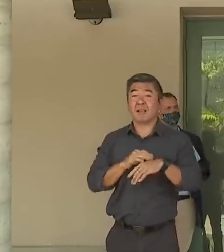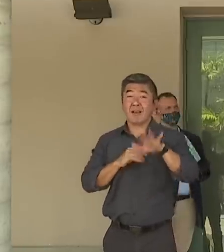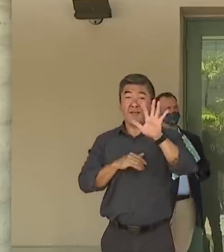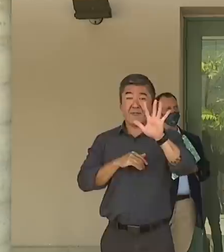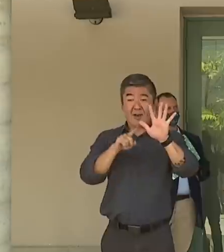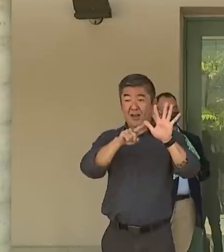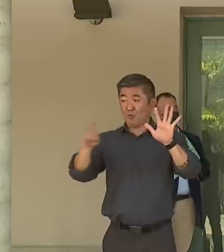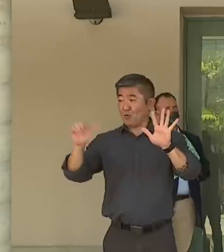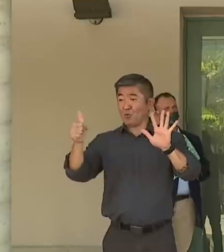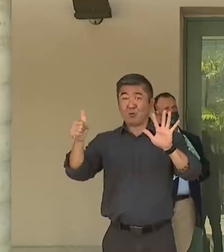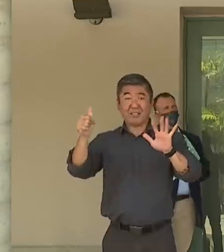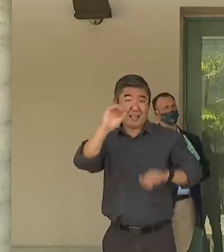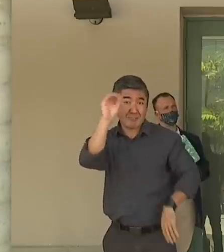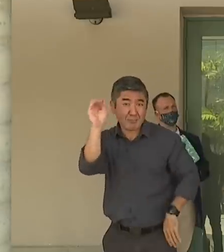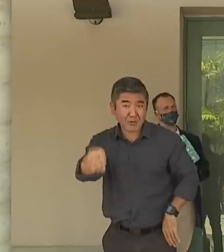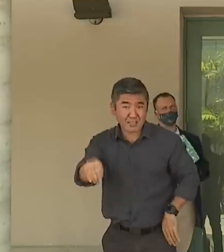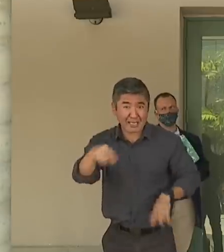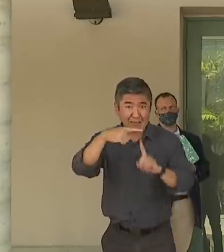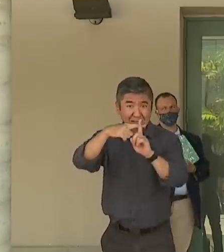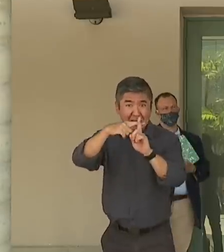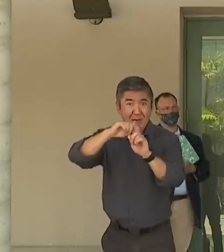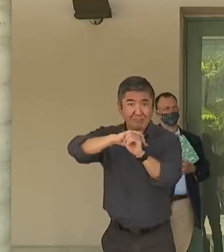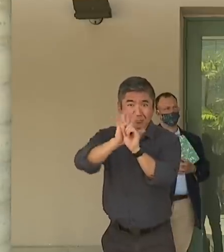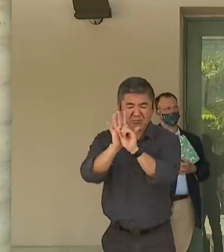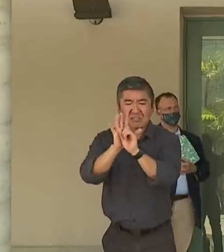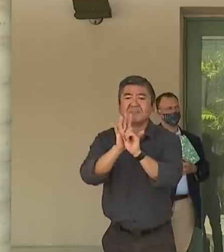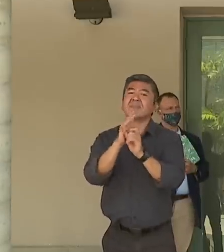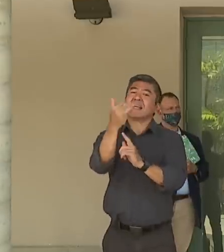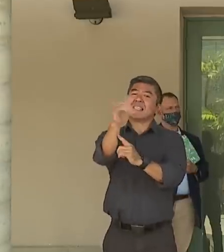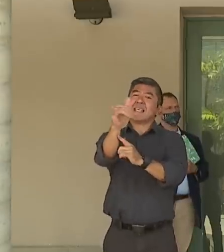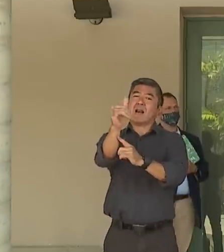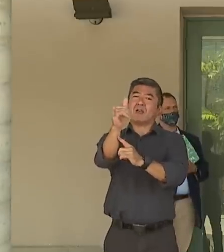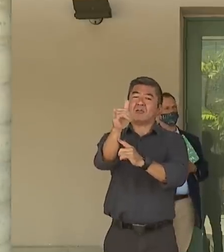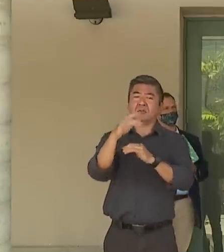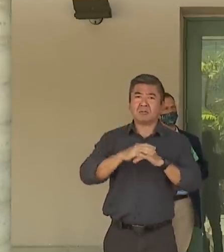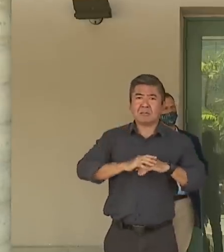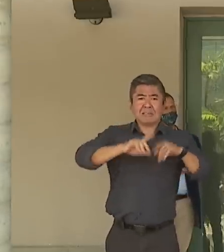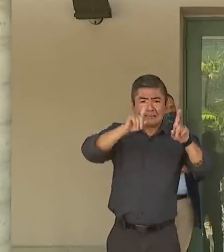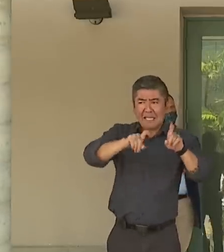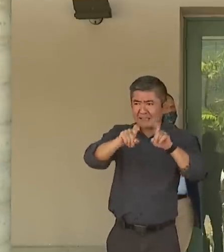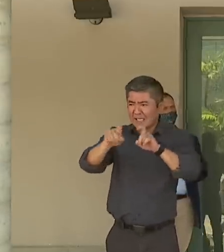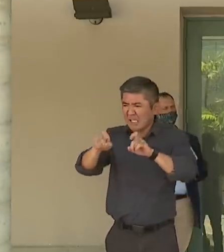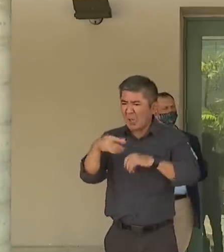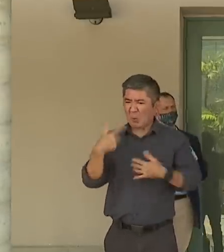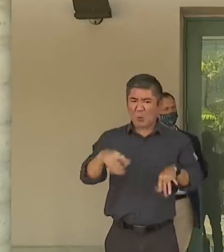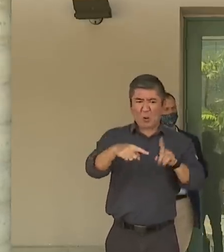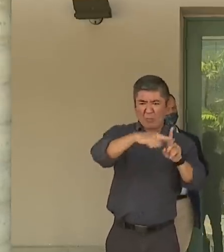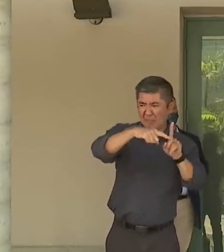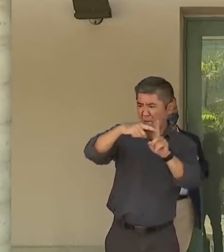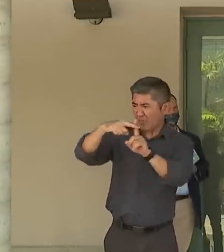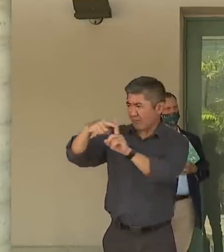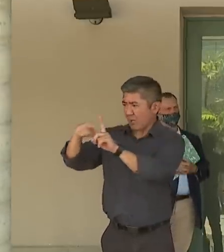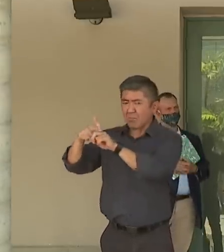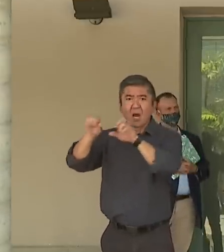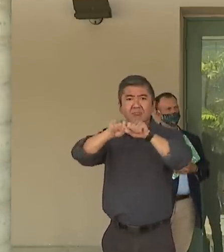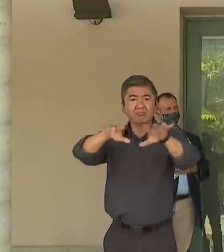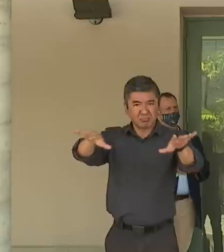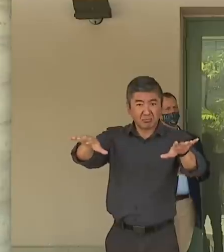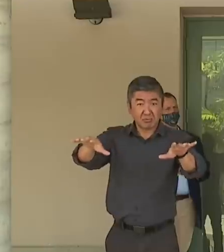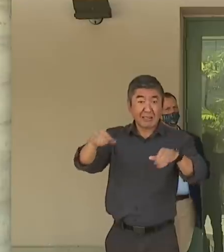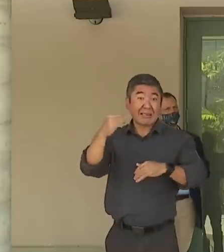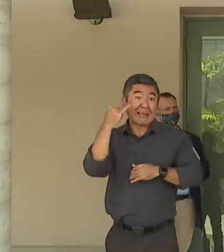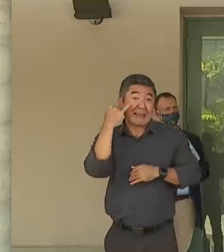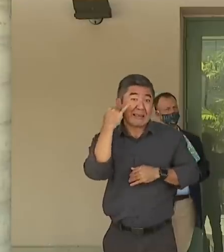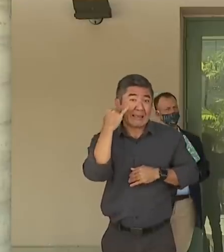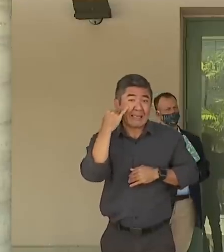you were in the yellow. That means that more of your cases are coming back positive. That's indicative of greater community spread. If you have a